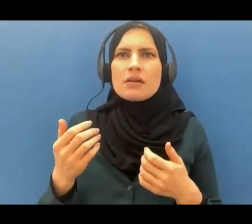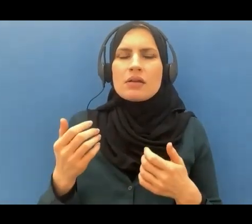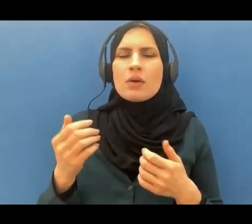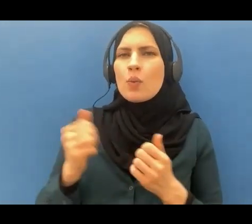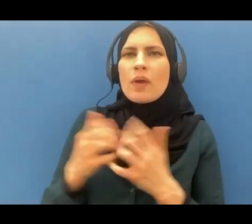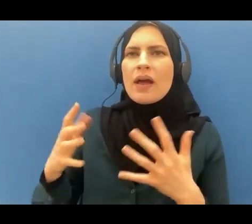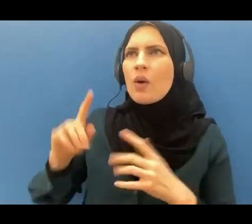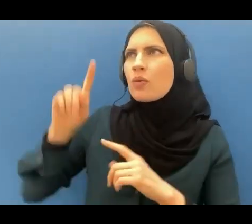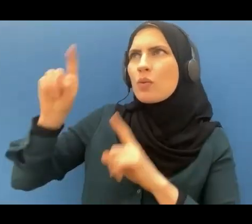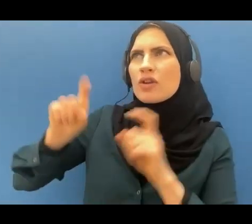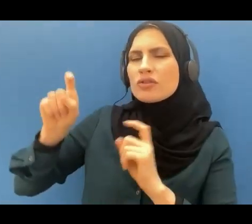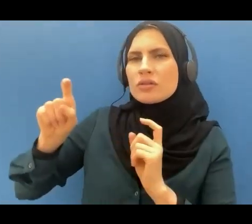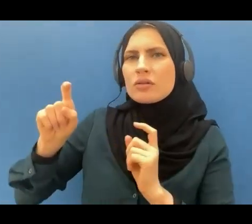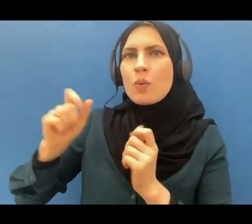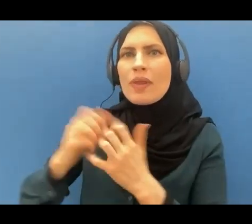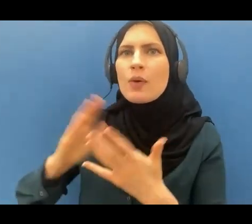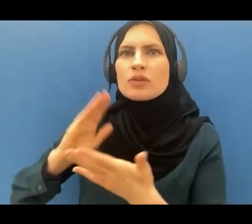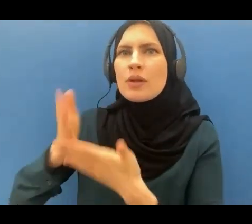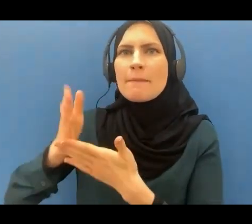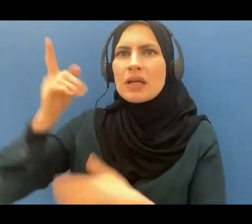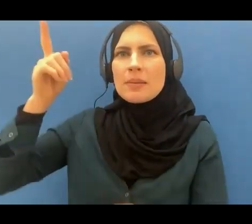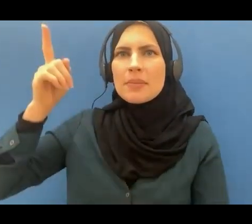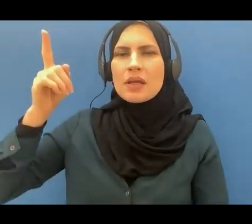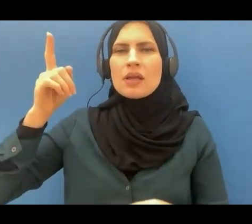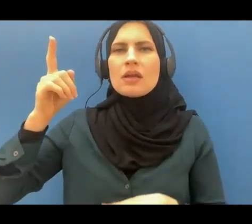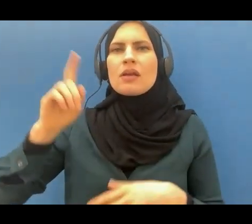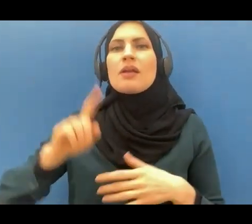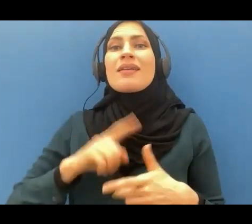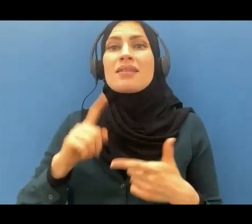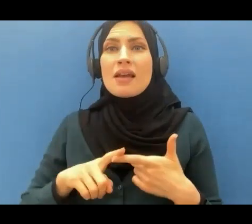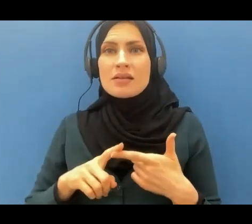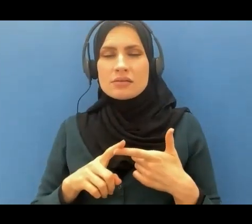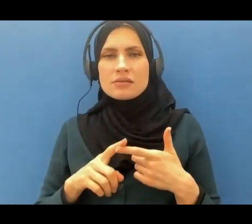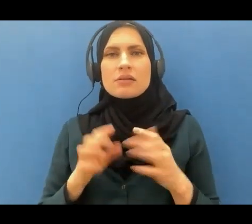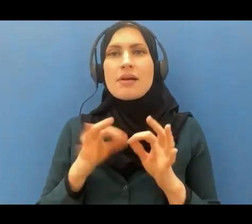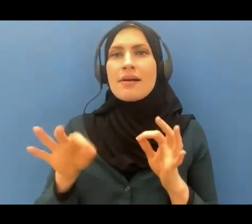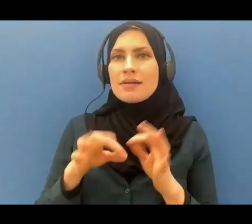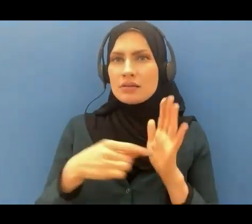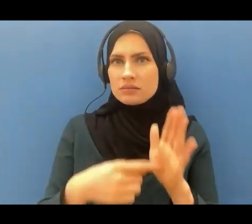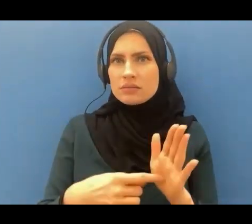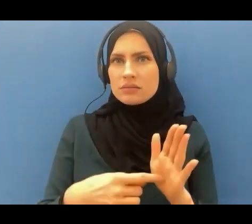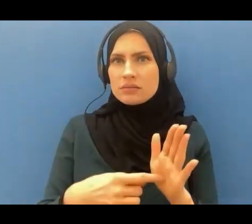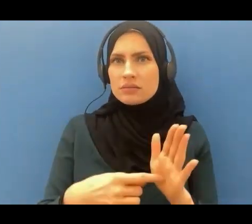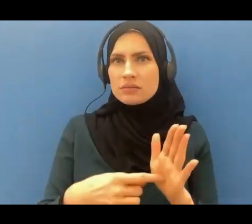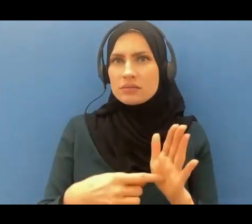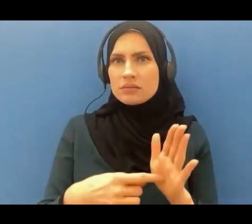and then it says there is no God but he and to him